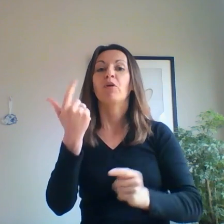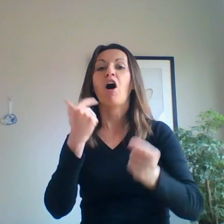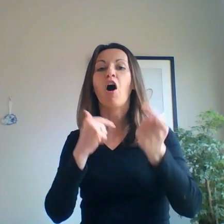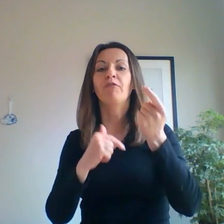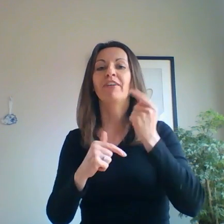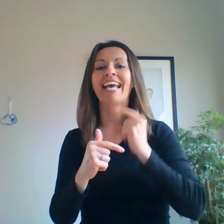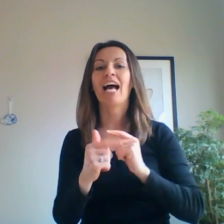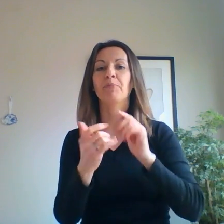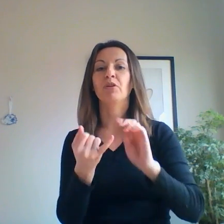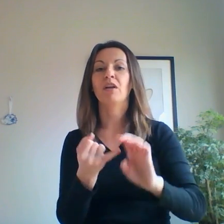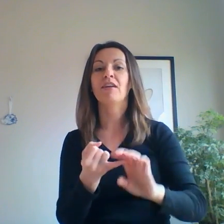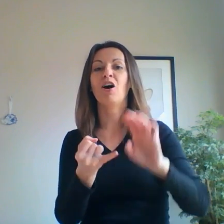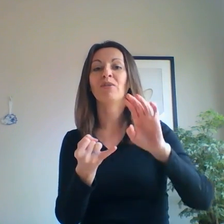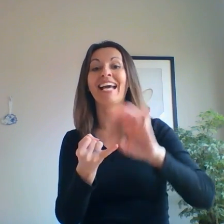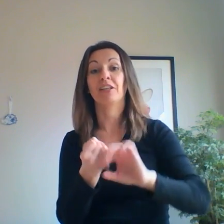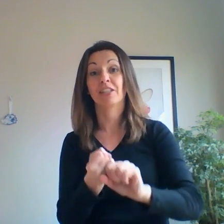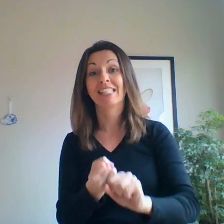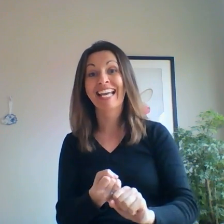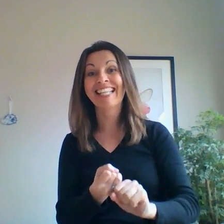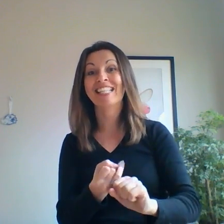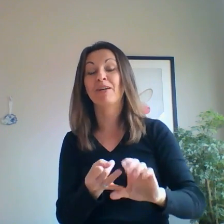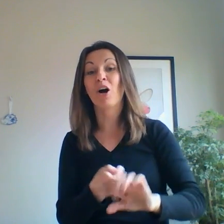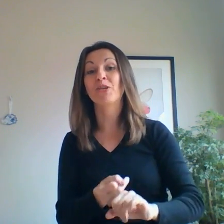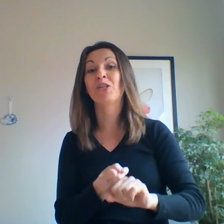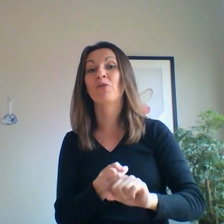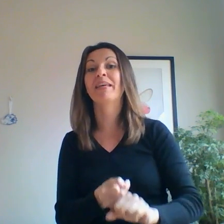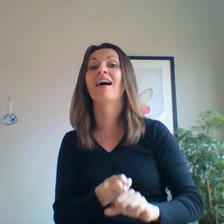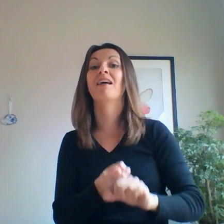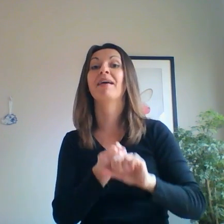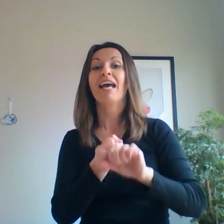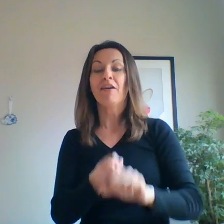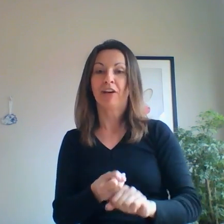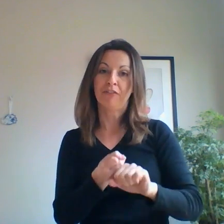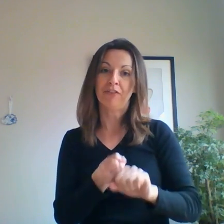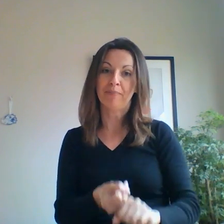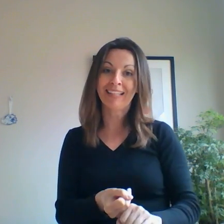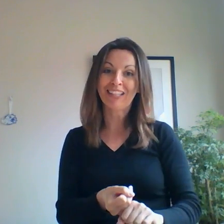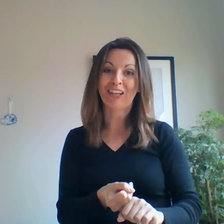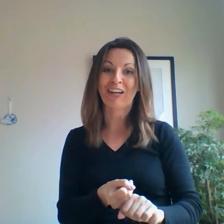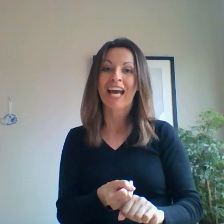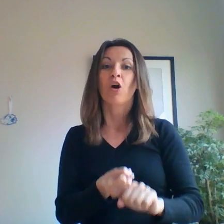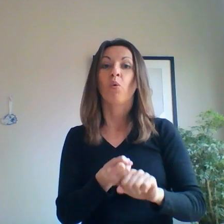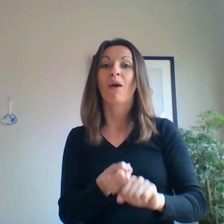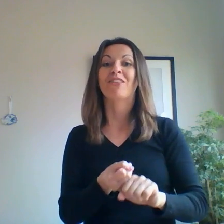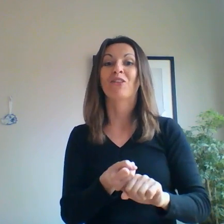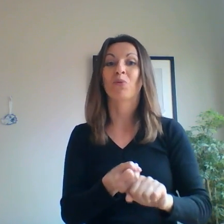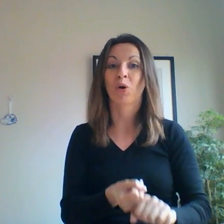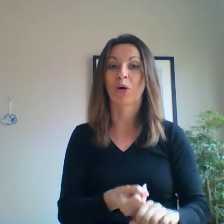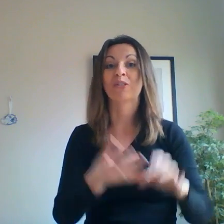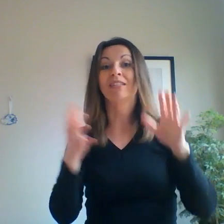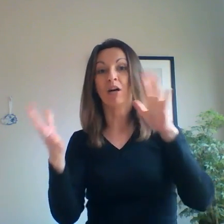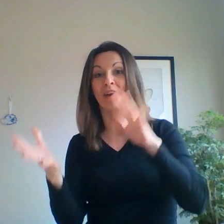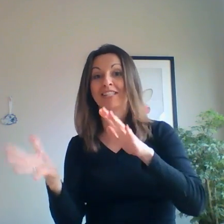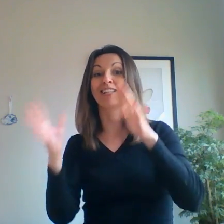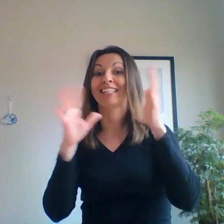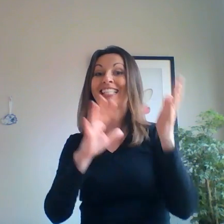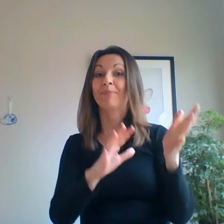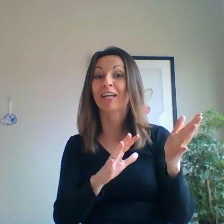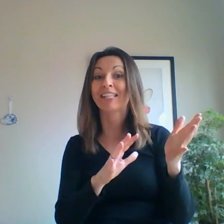will hopefully help you not only understand it, but also become very familiar with the words retinal disparity